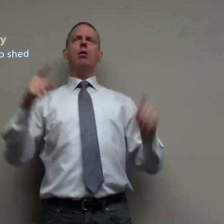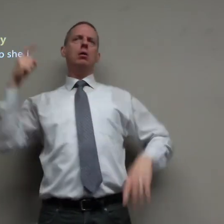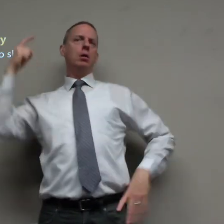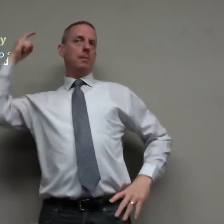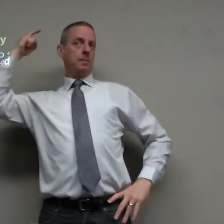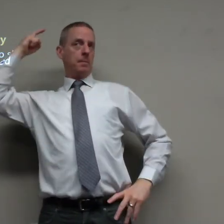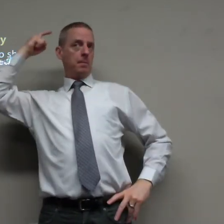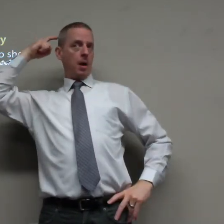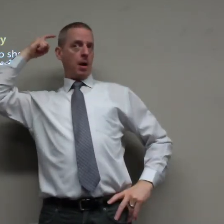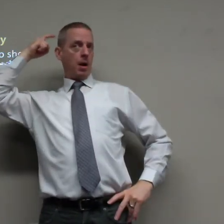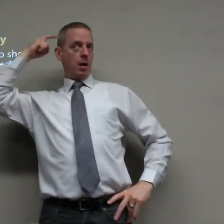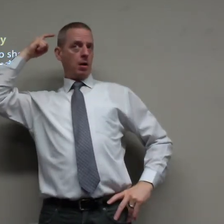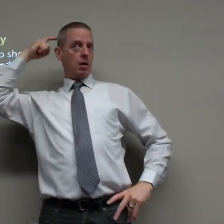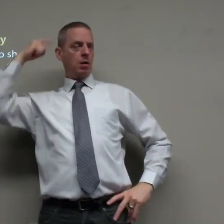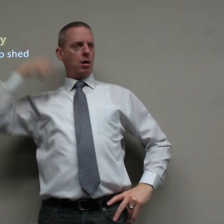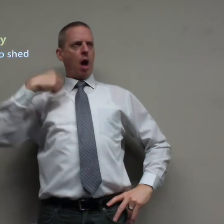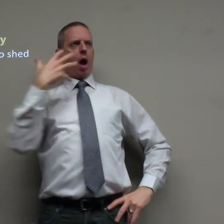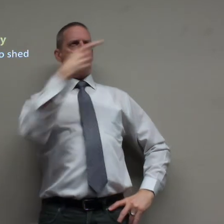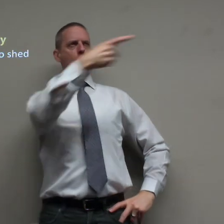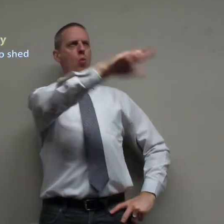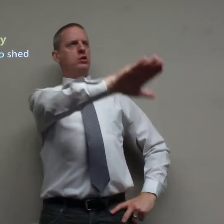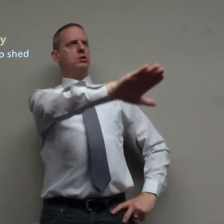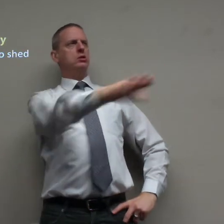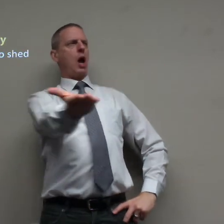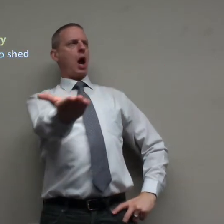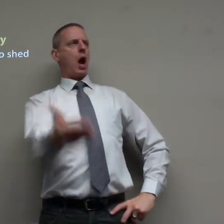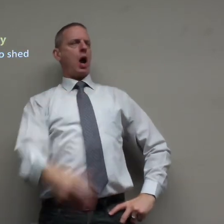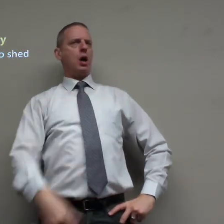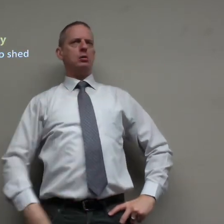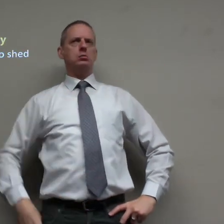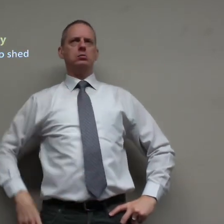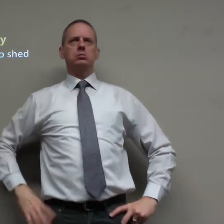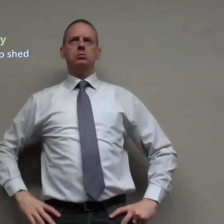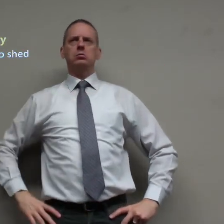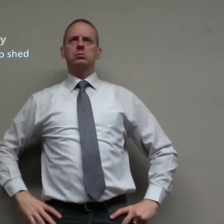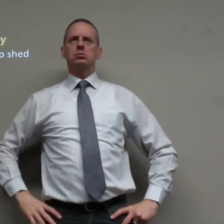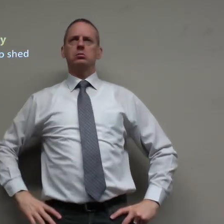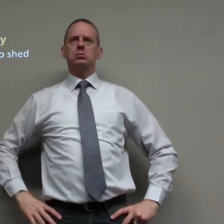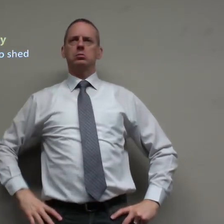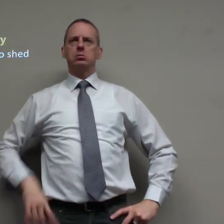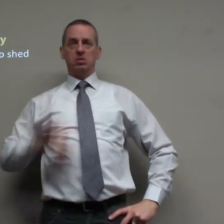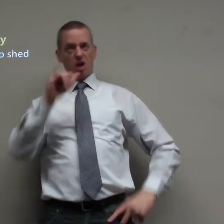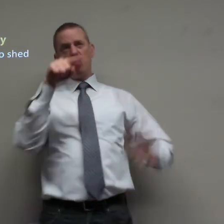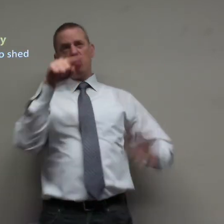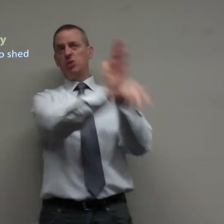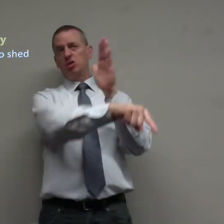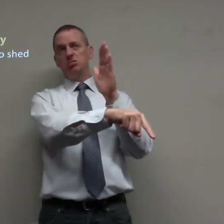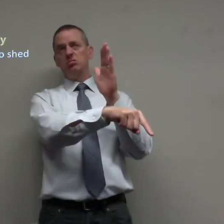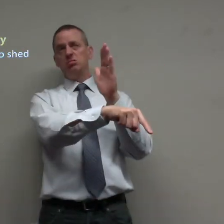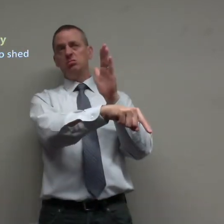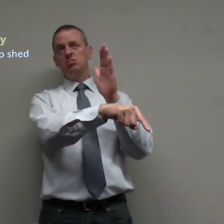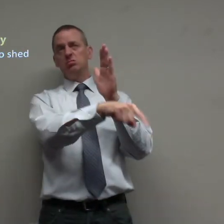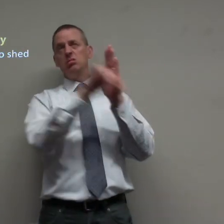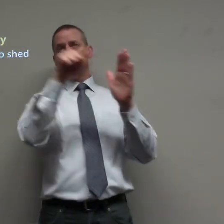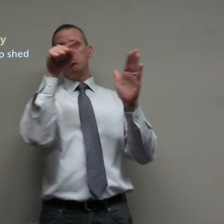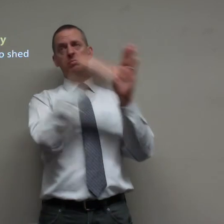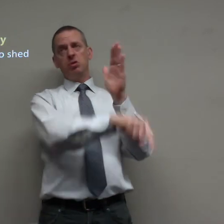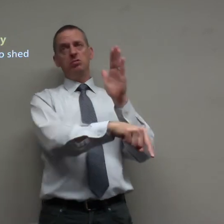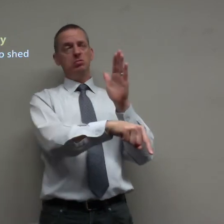I've killed no one but in the back of my head I want this person to die don't think that that's the same thing